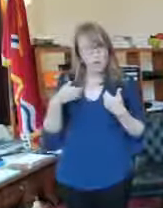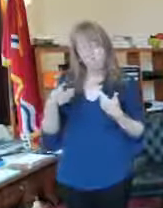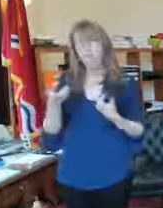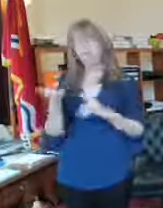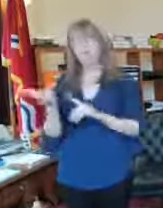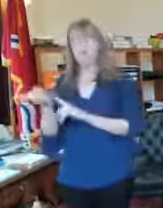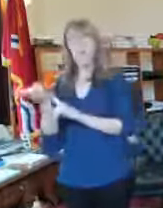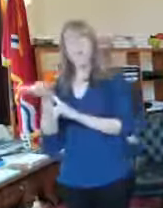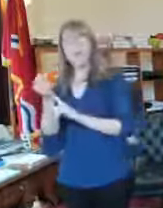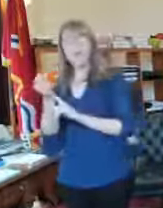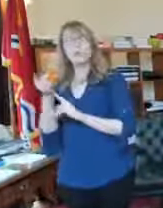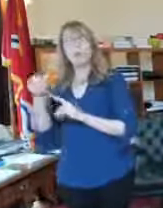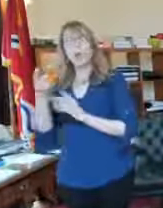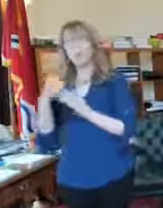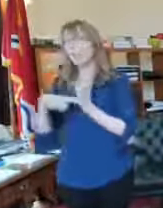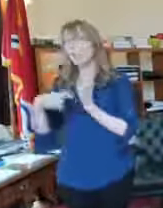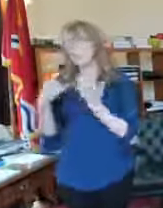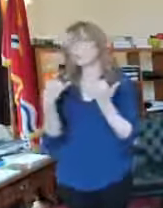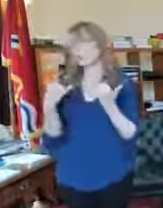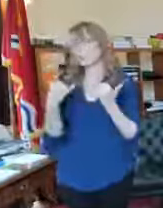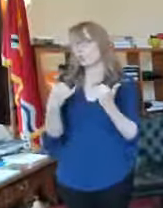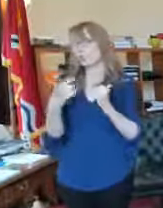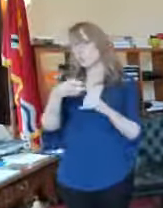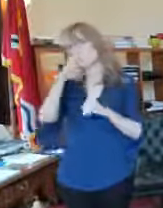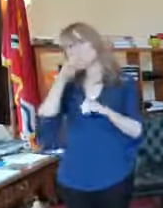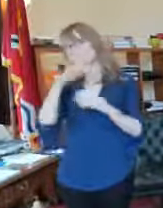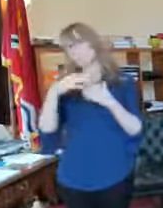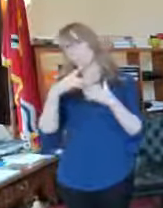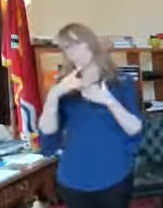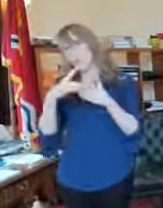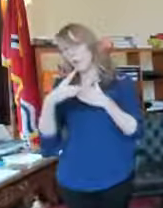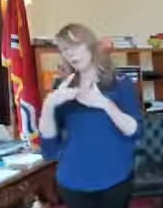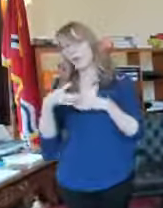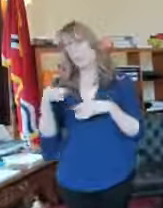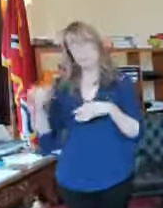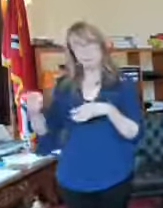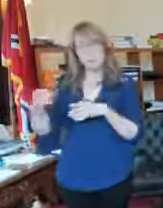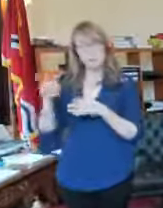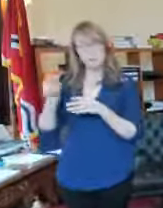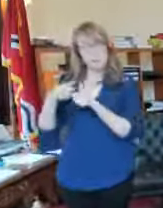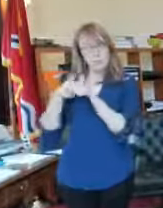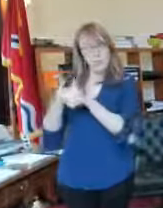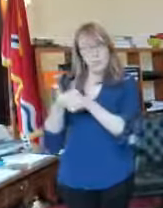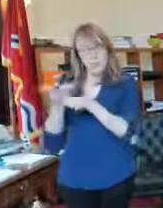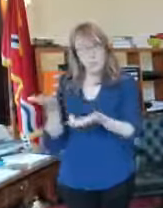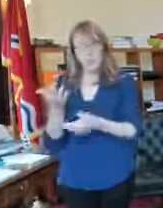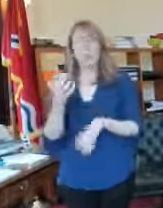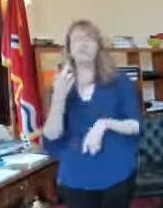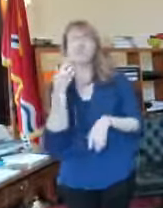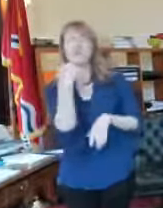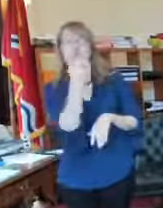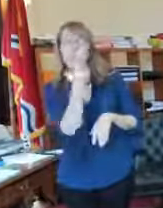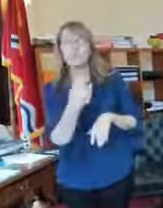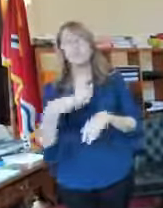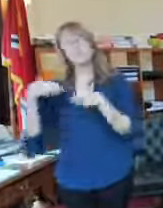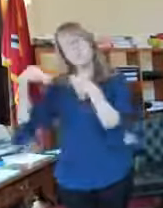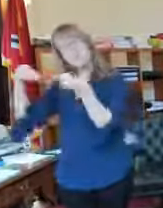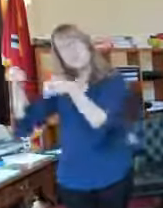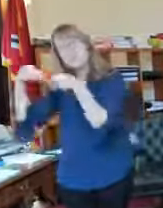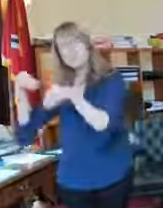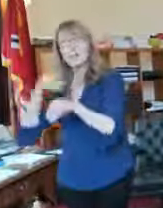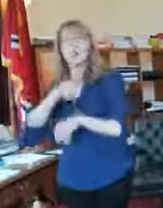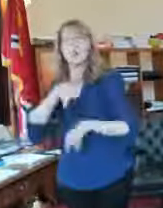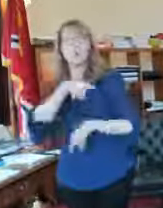but additional standards for hotels for manufacturing for retail for restaurant for personal services and for